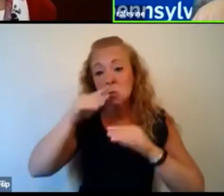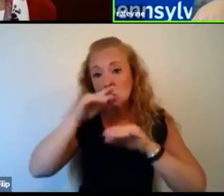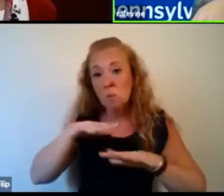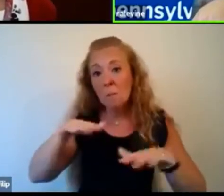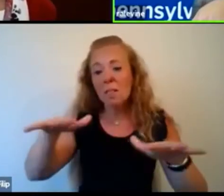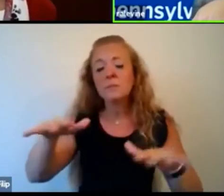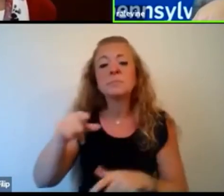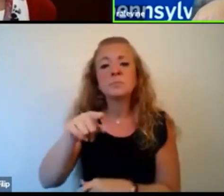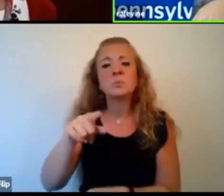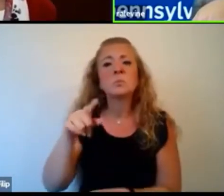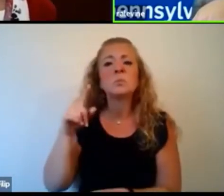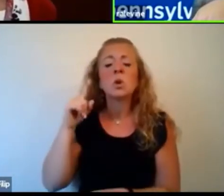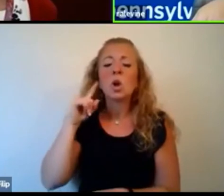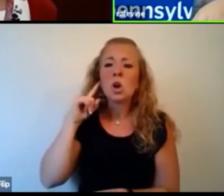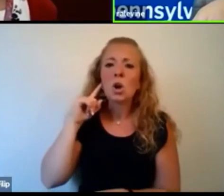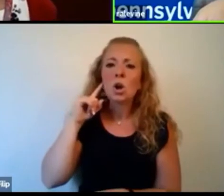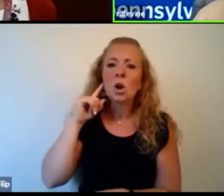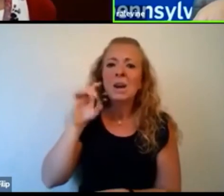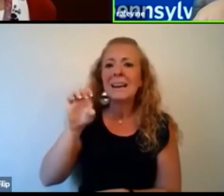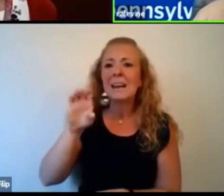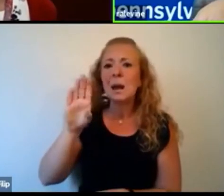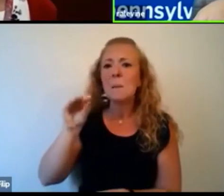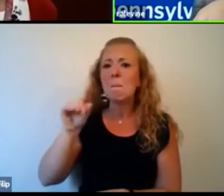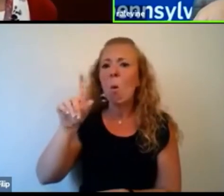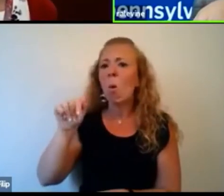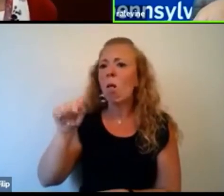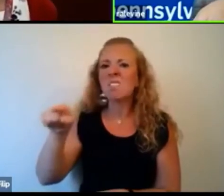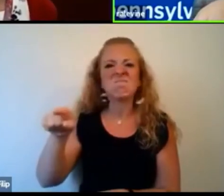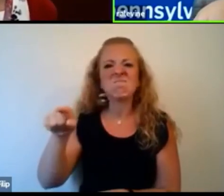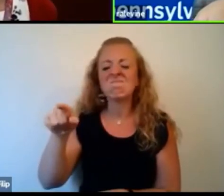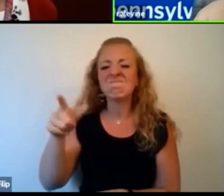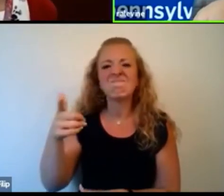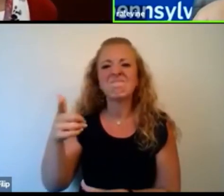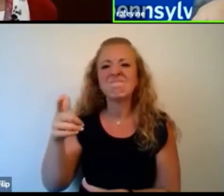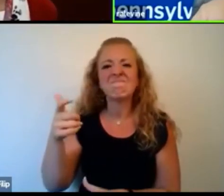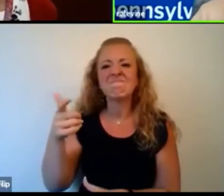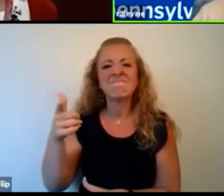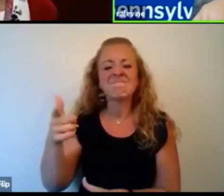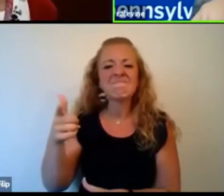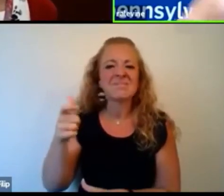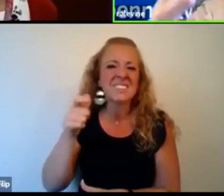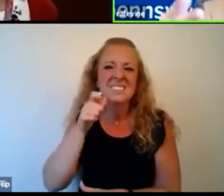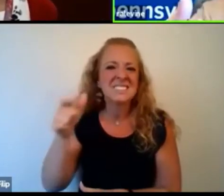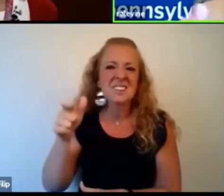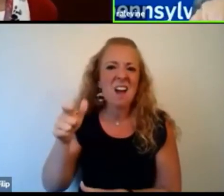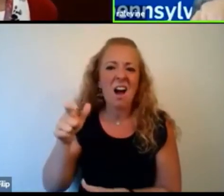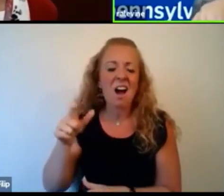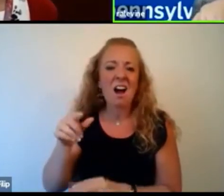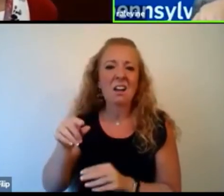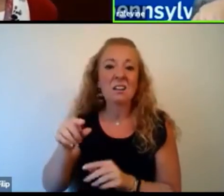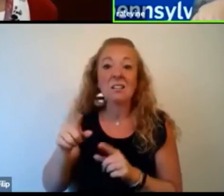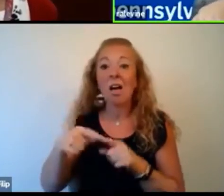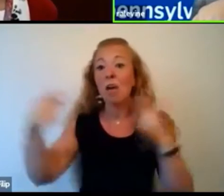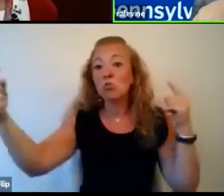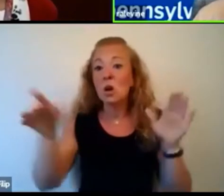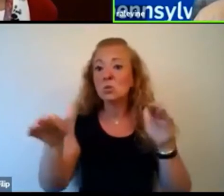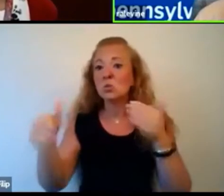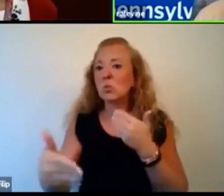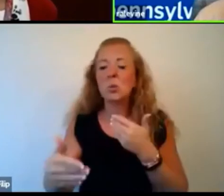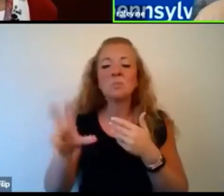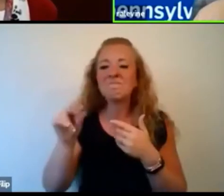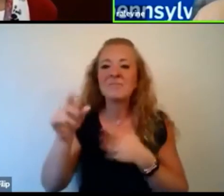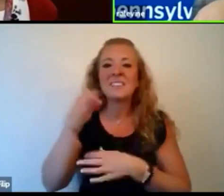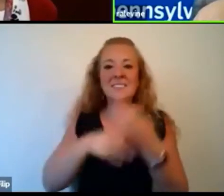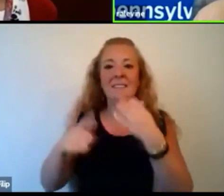you know, is very not well suited for a global pandemic. I mean, first of all, it's not contagious across the room. You have to have contact with body